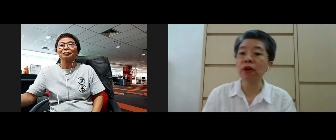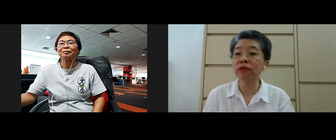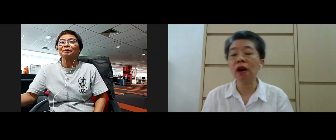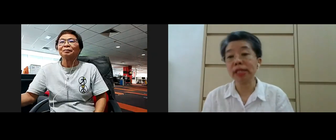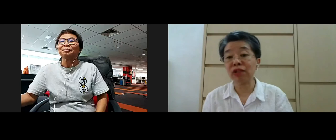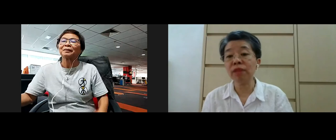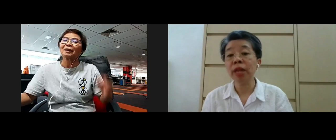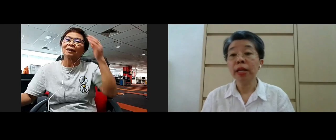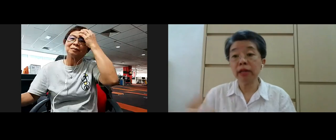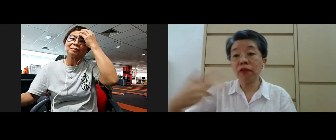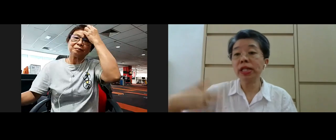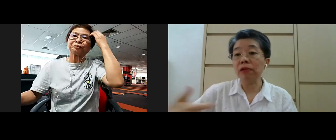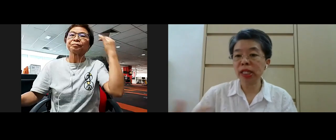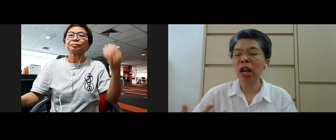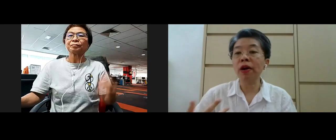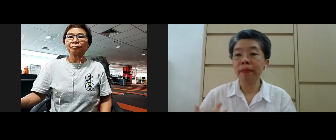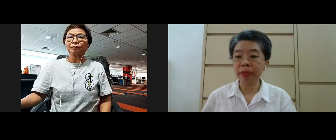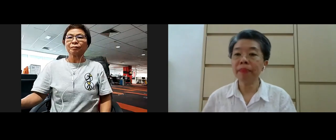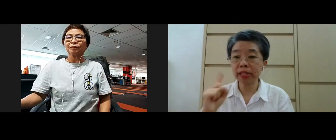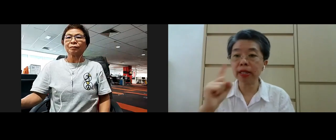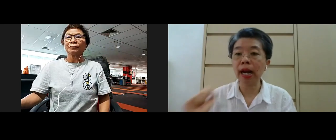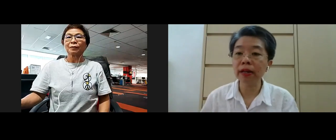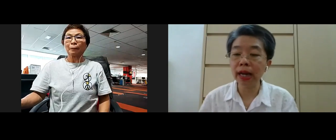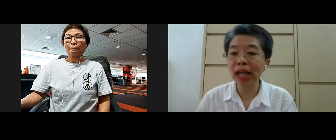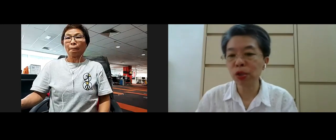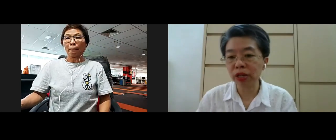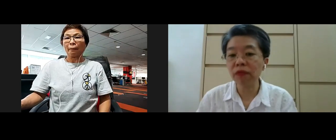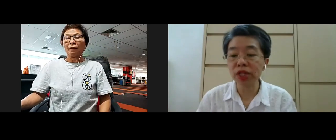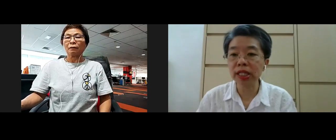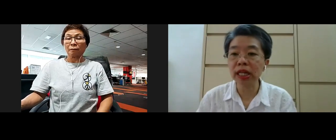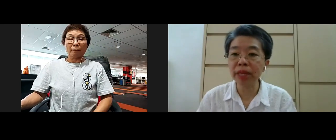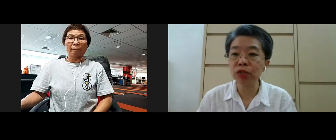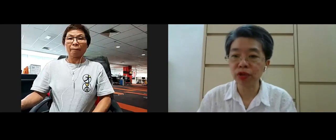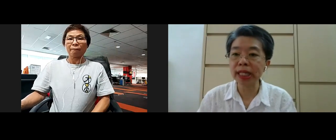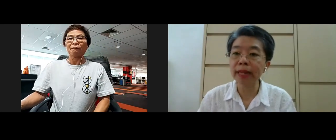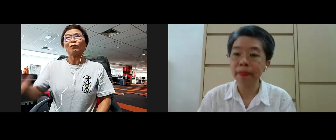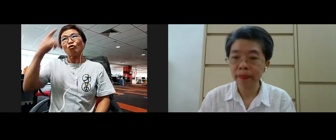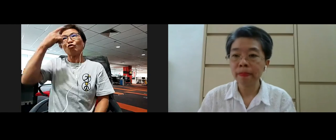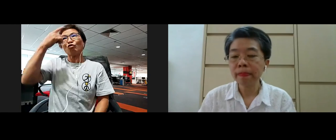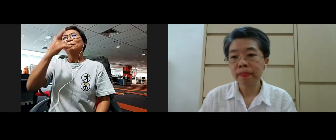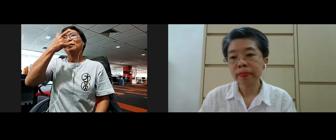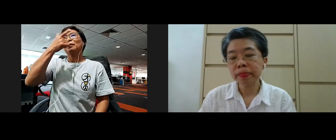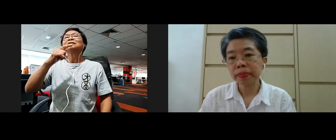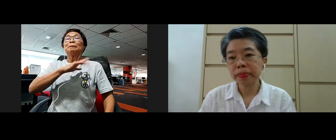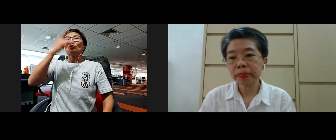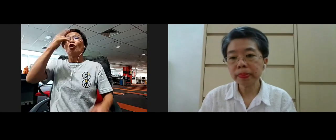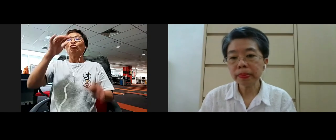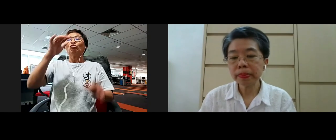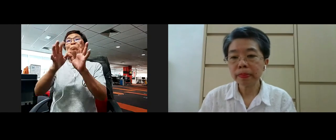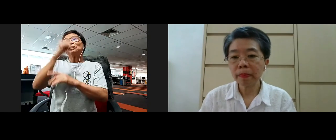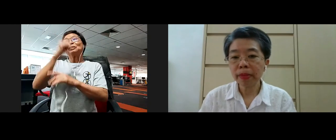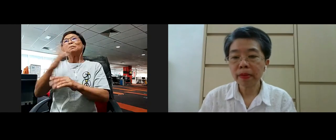before her 12 o'clock session then of course I'll stay on yeah let's take the last question for Sister Libby to translate yeah